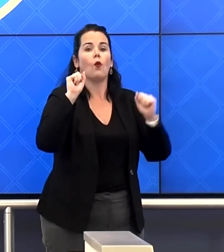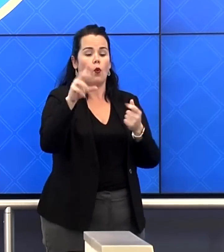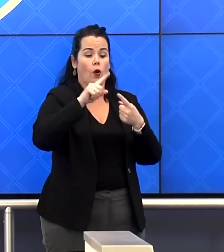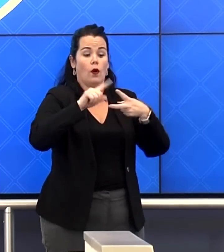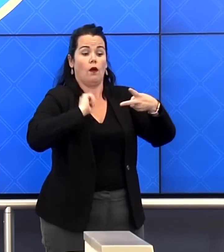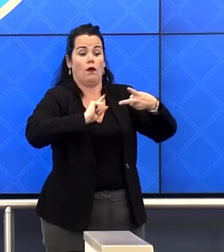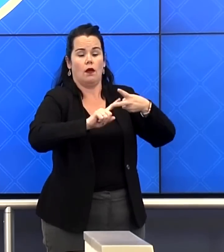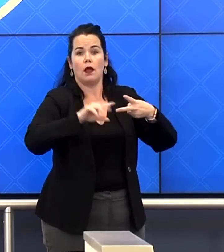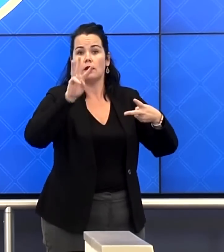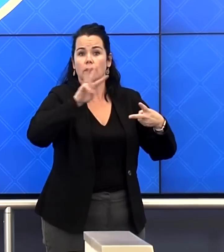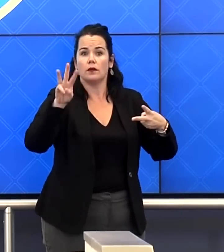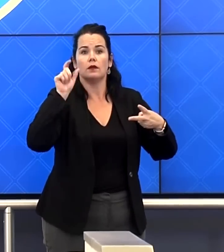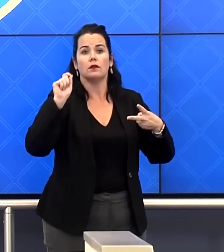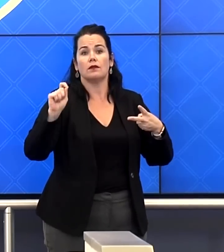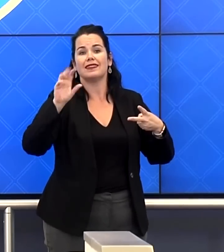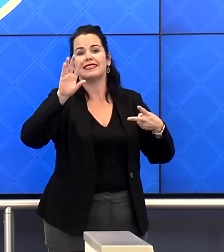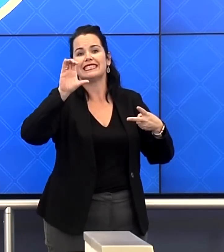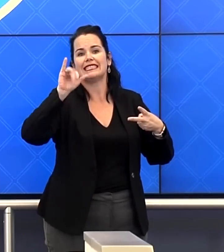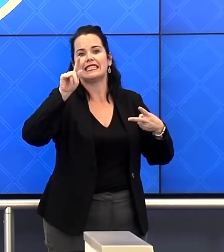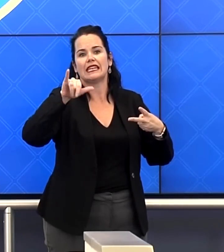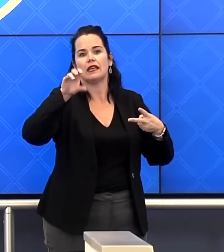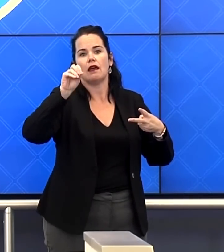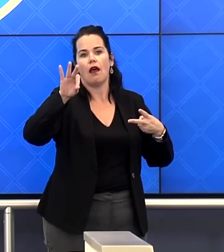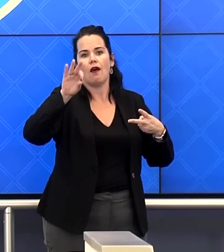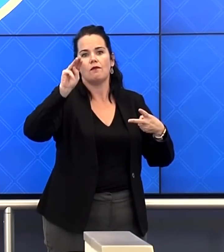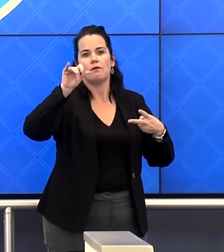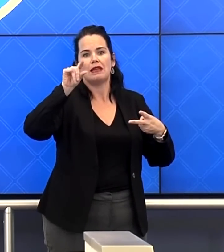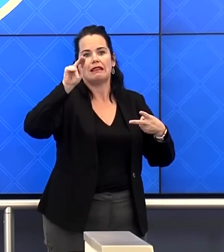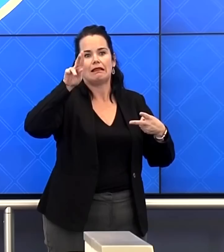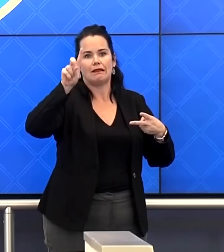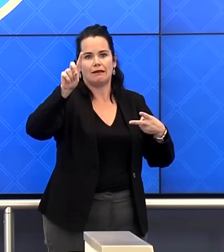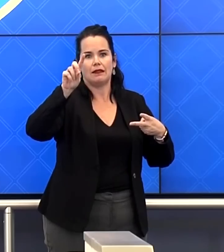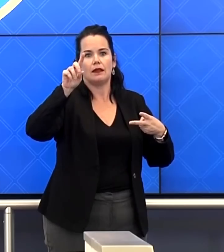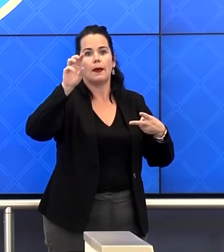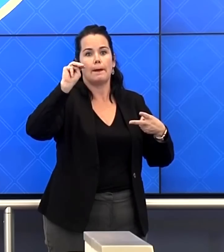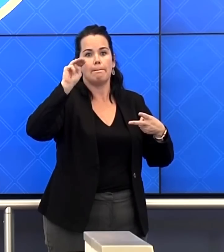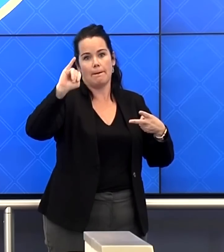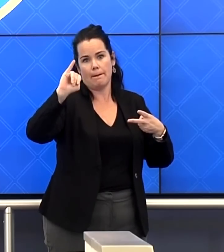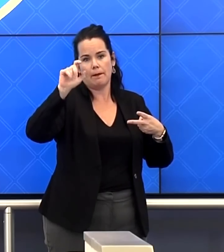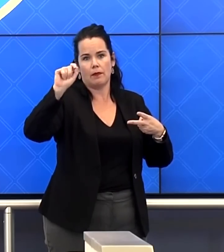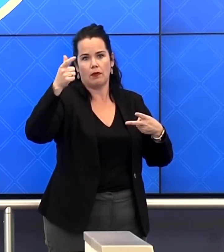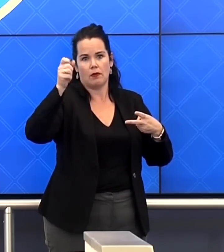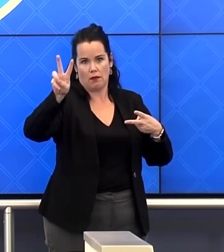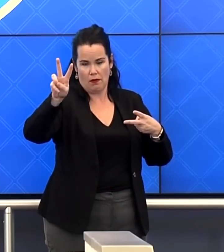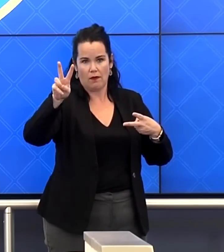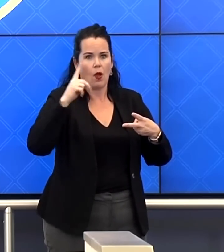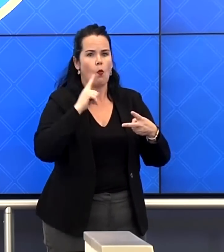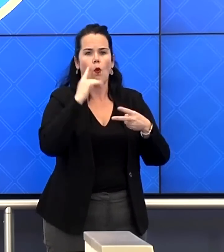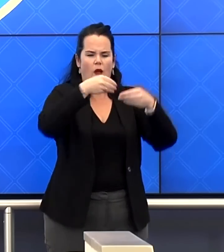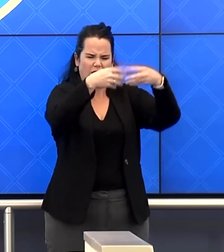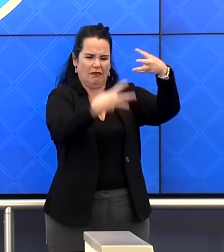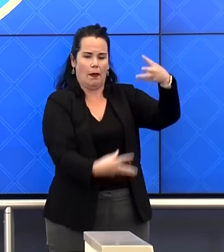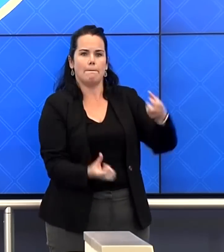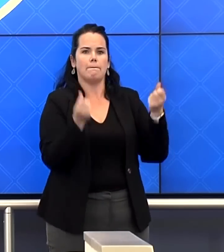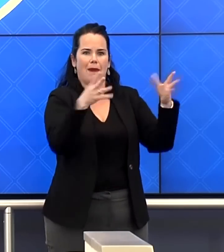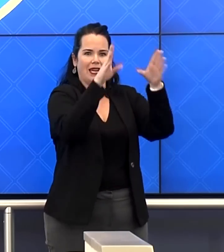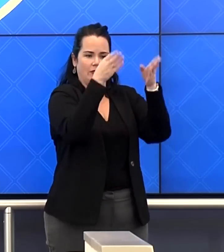.cityofmidlandmi.gov for a full list of street closures.